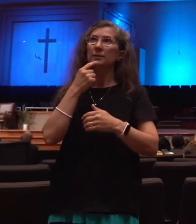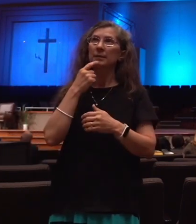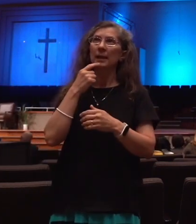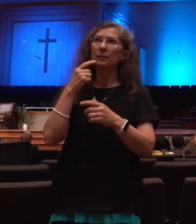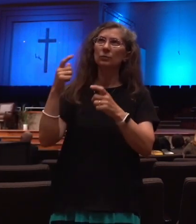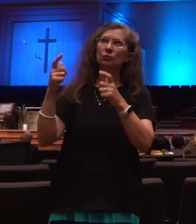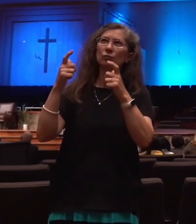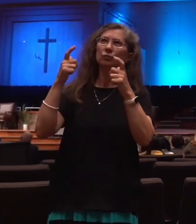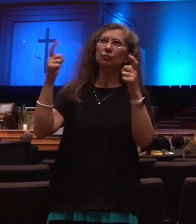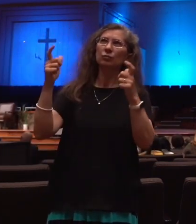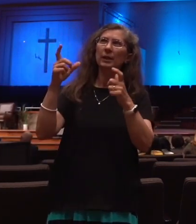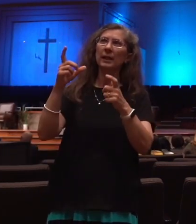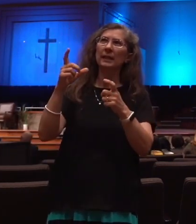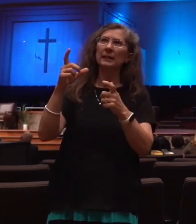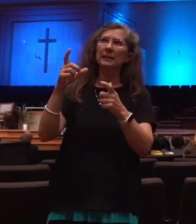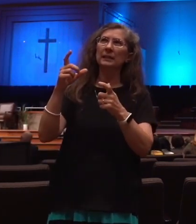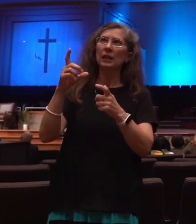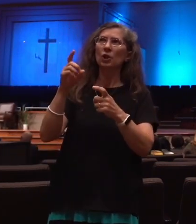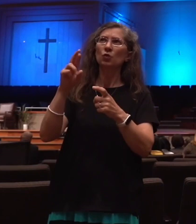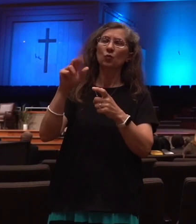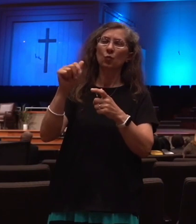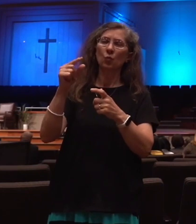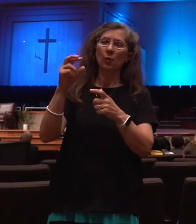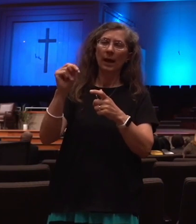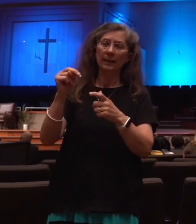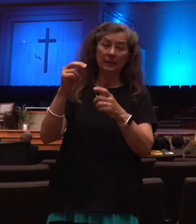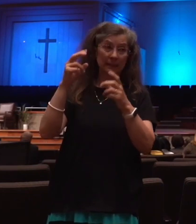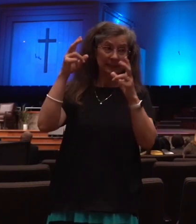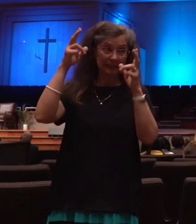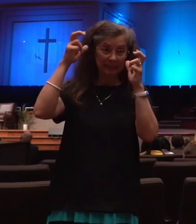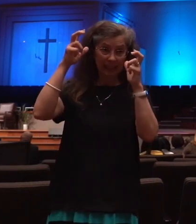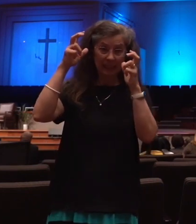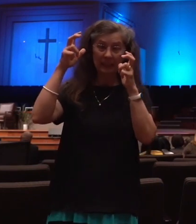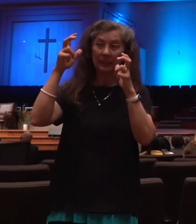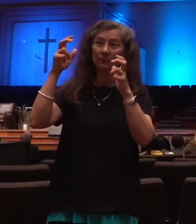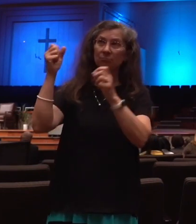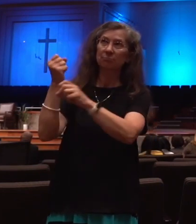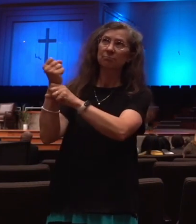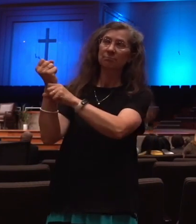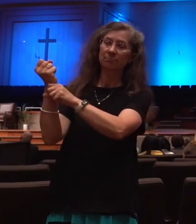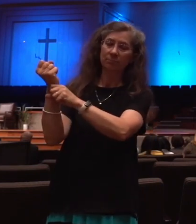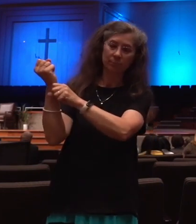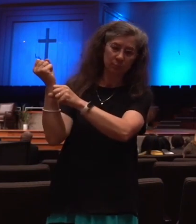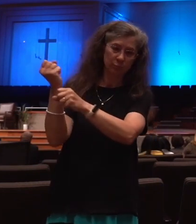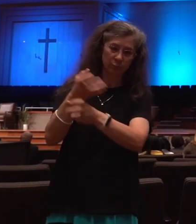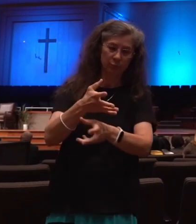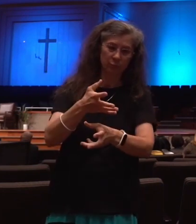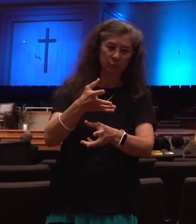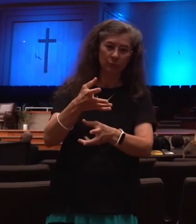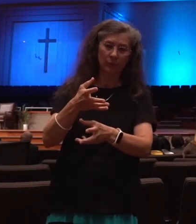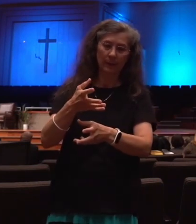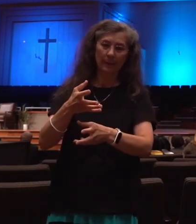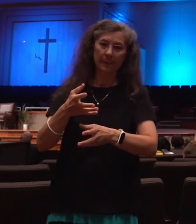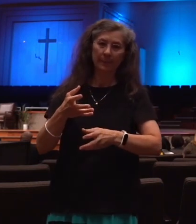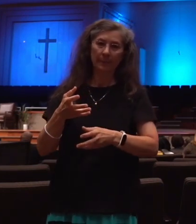out, that old serpent called the devil and Satan, which deceiveth the whole world. He was cast out into